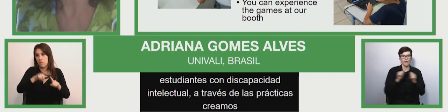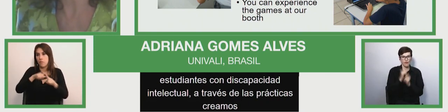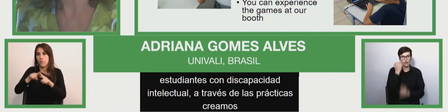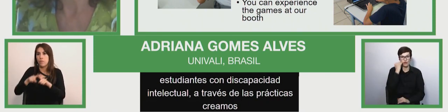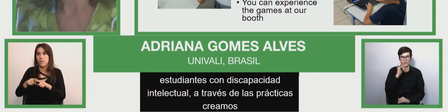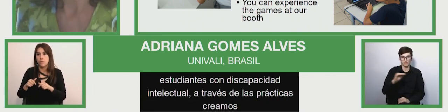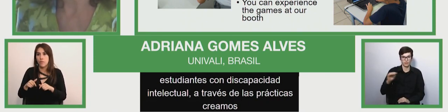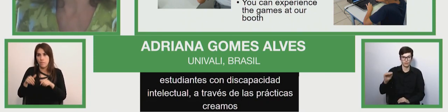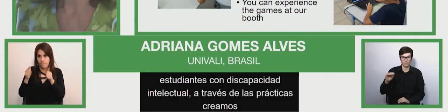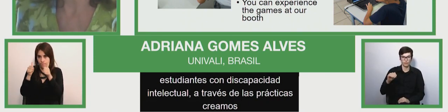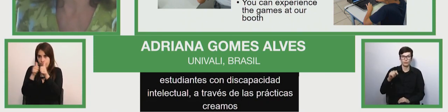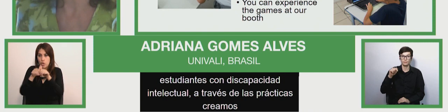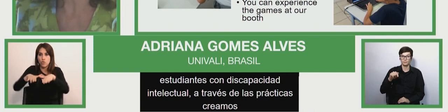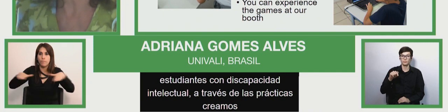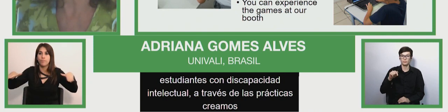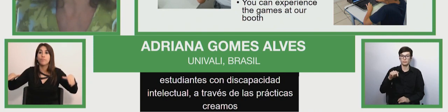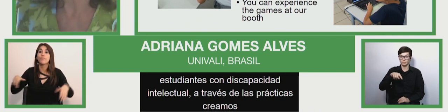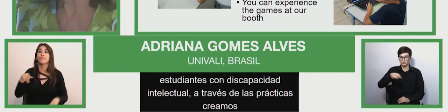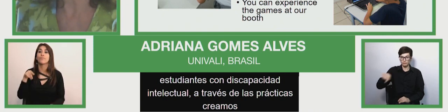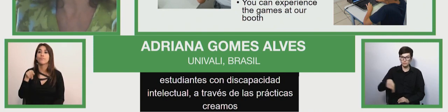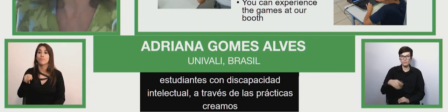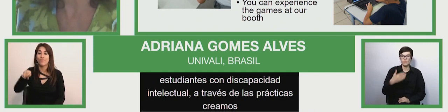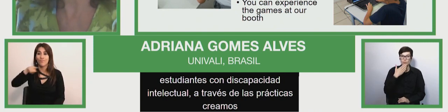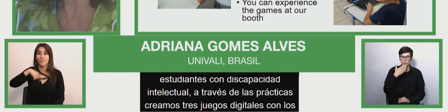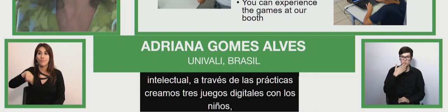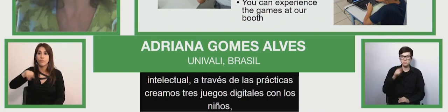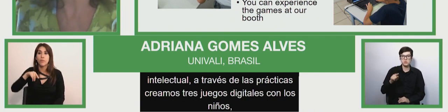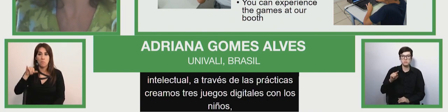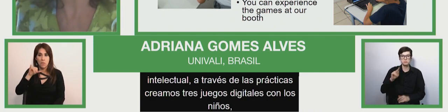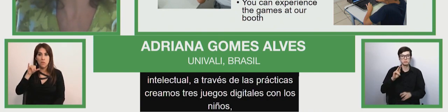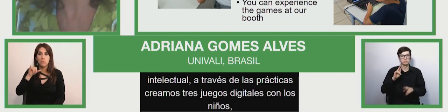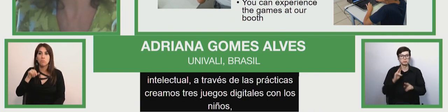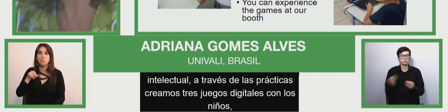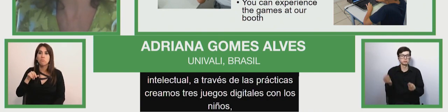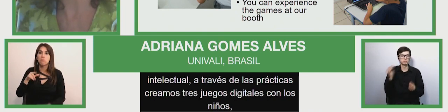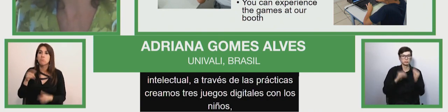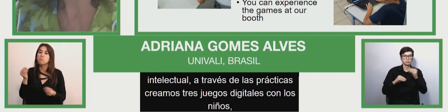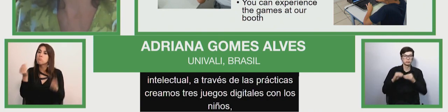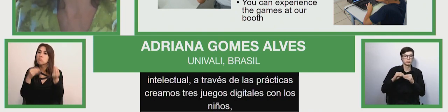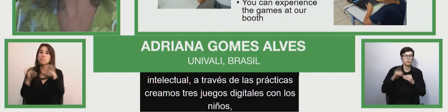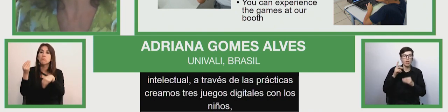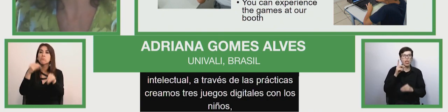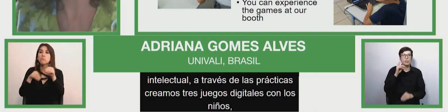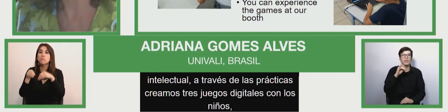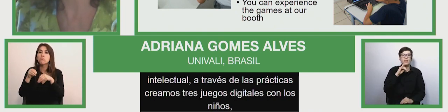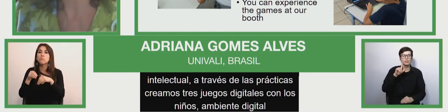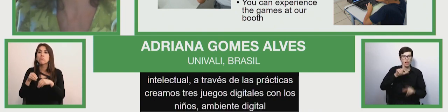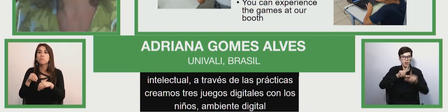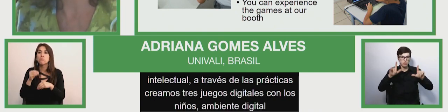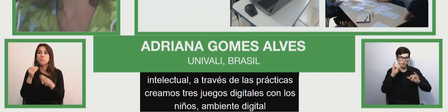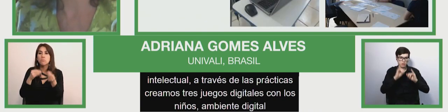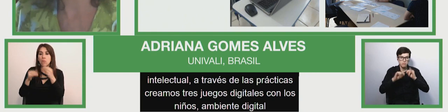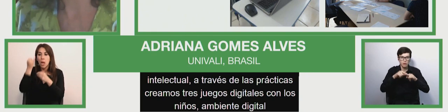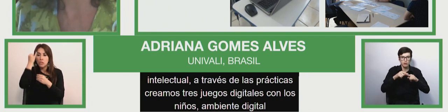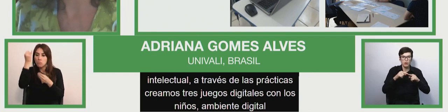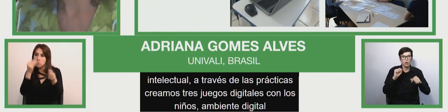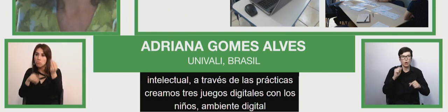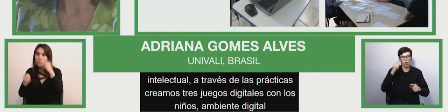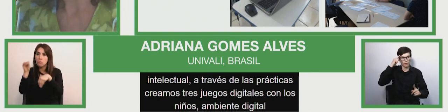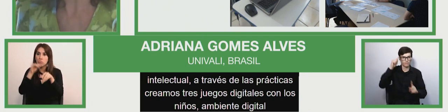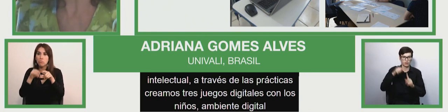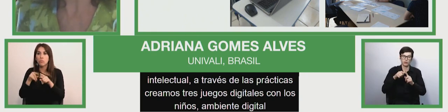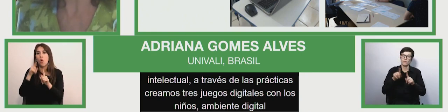through practice we created three games digital games with children toys that create life